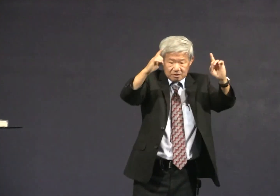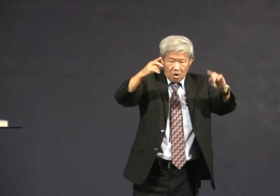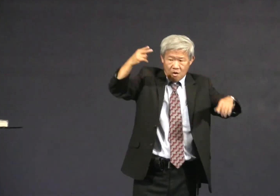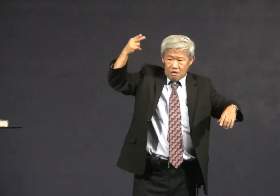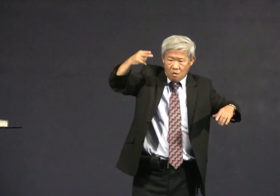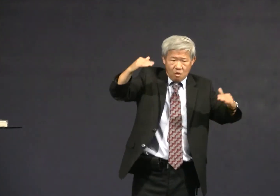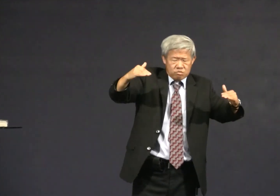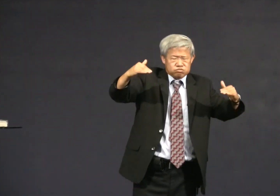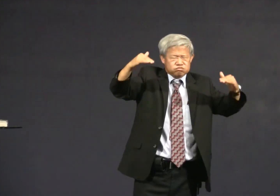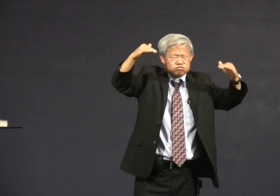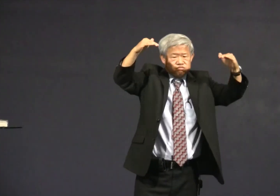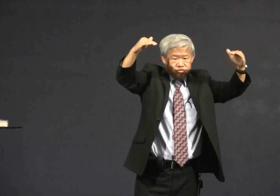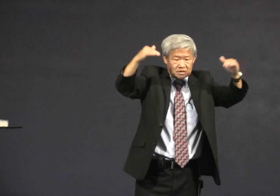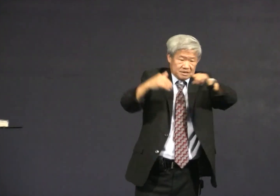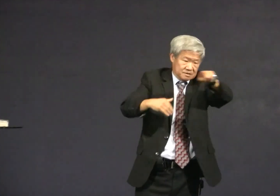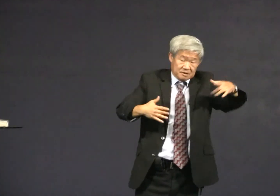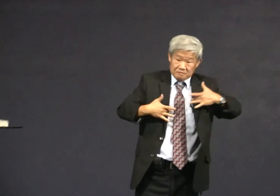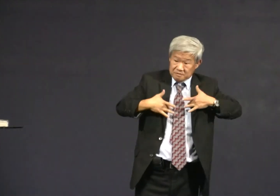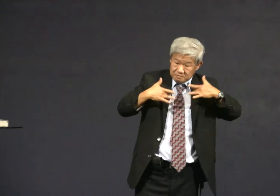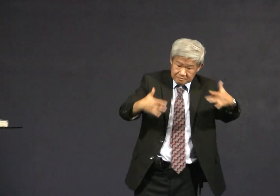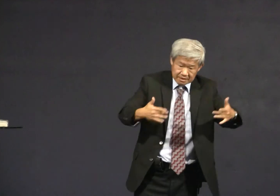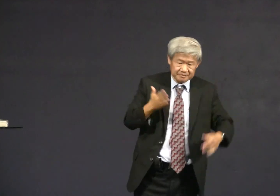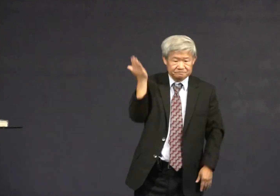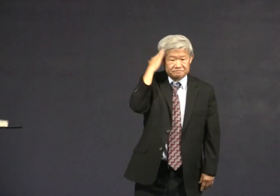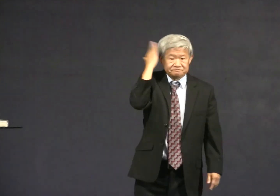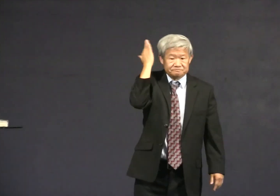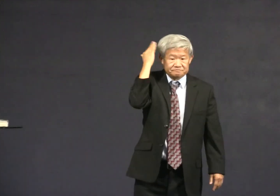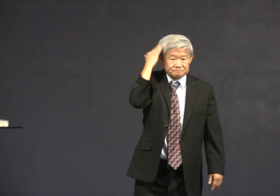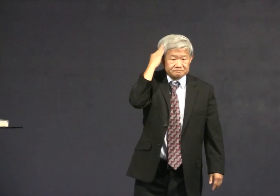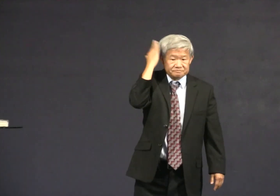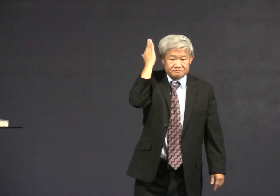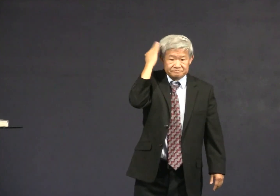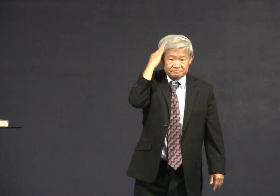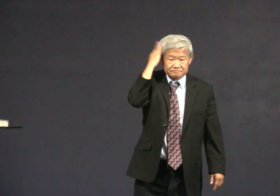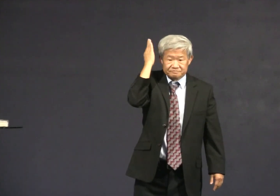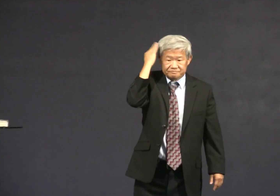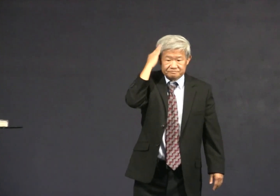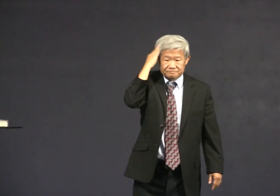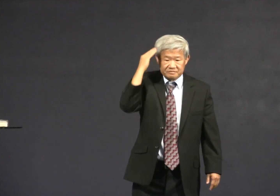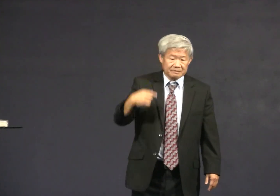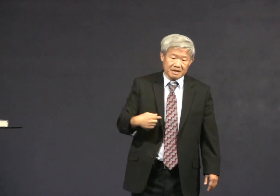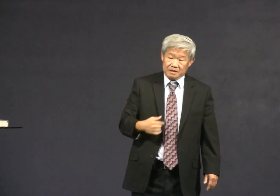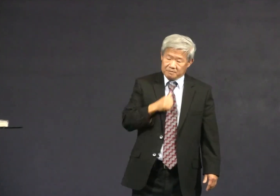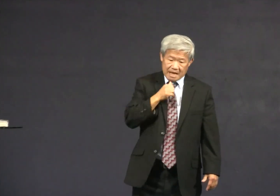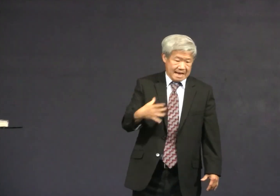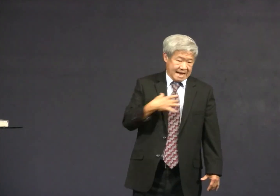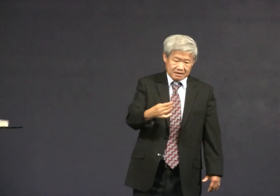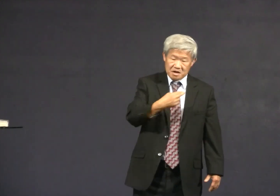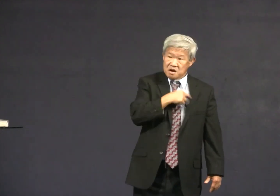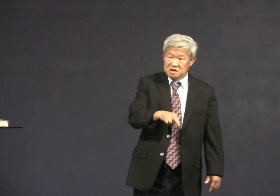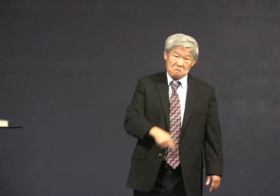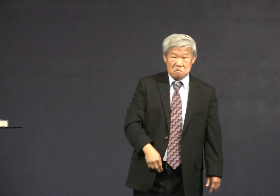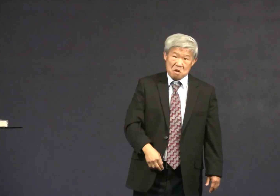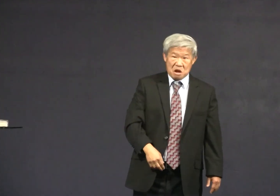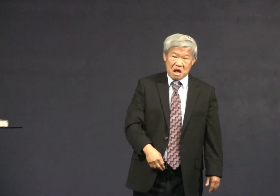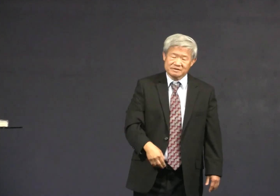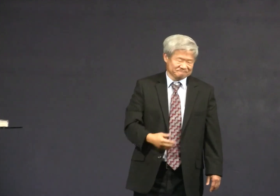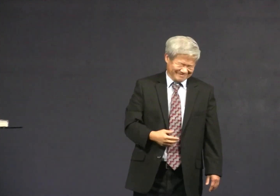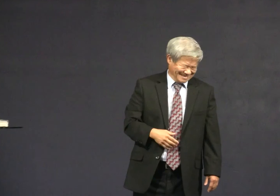philosophy psychology history education and people tended to say I know they didn't